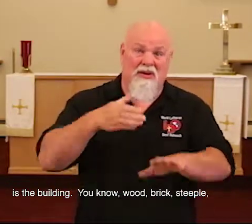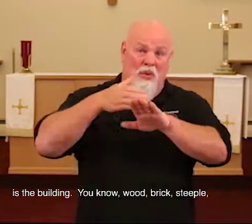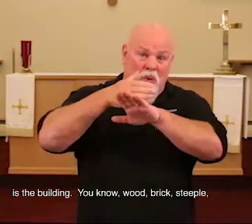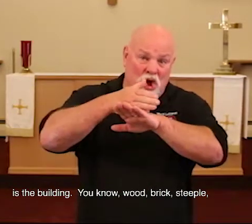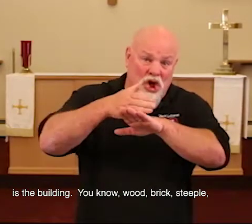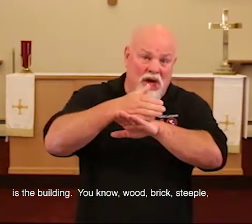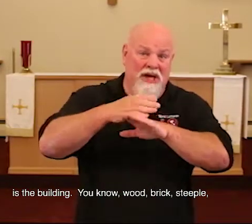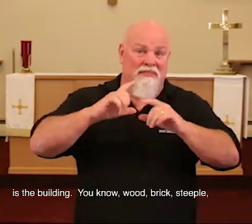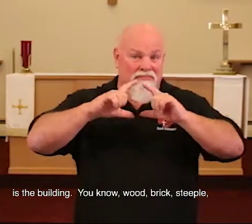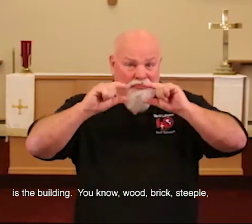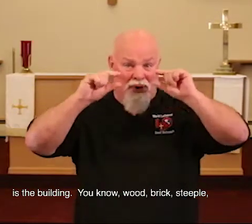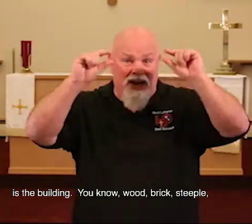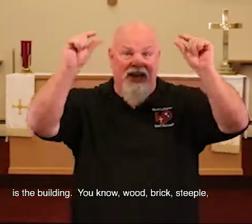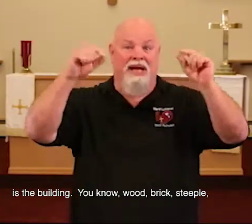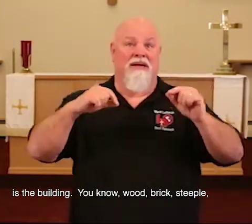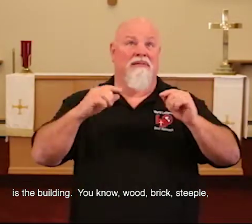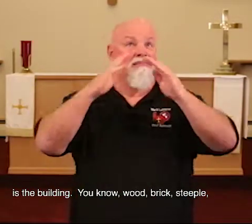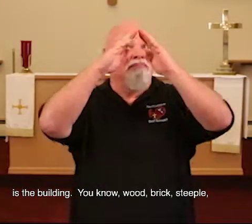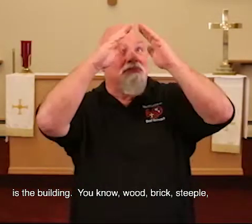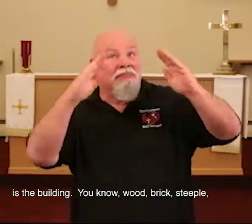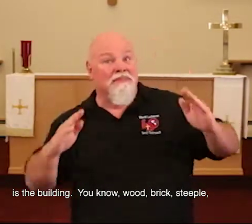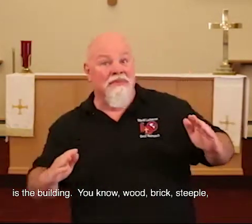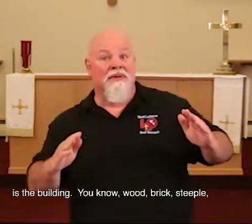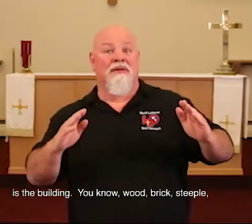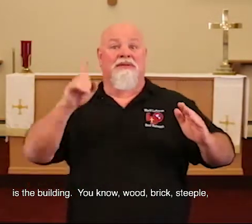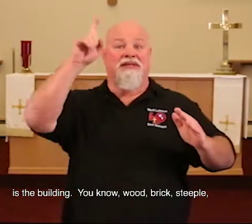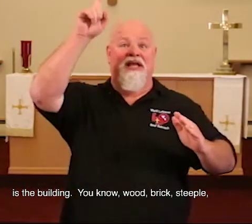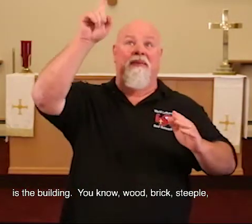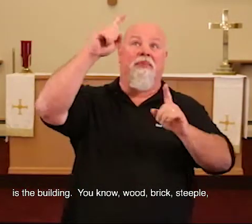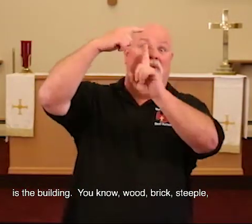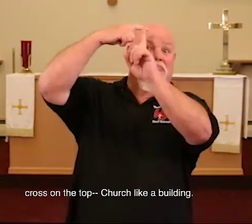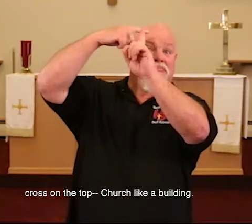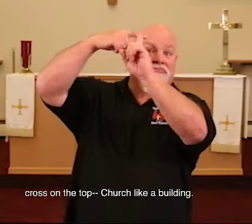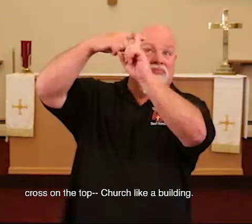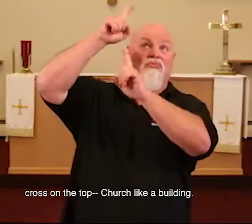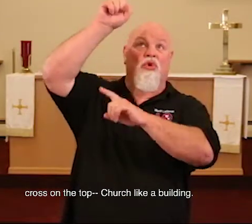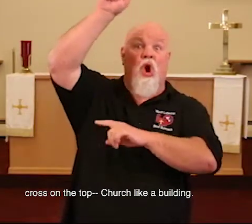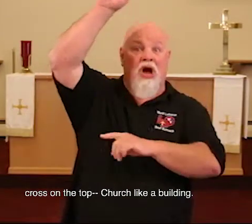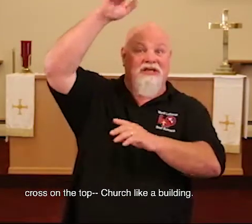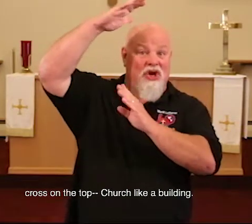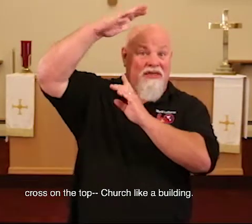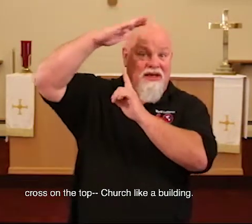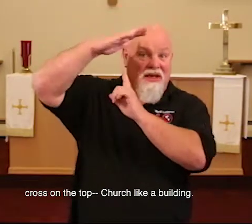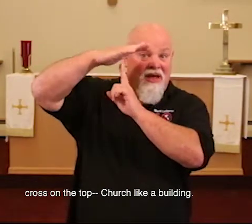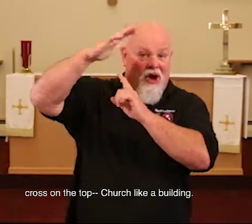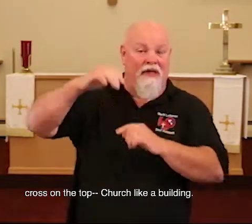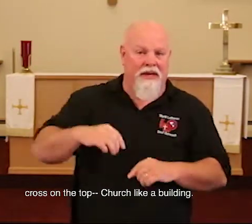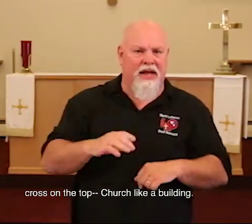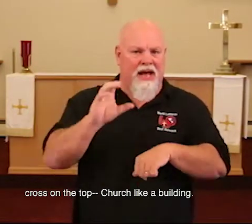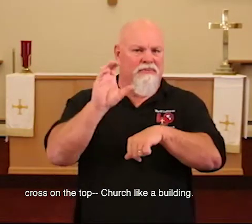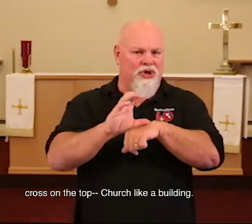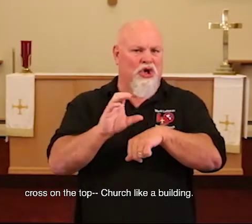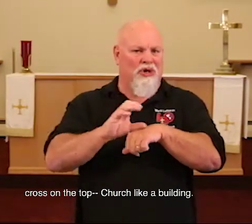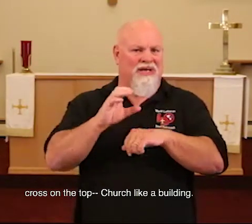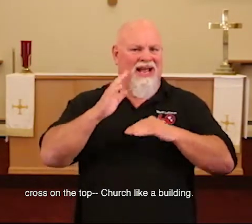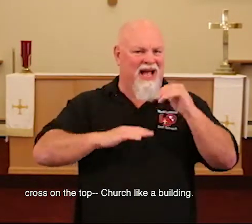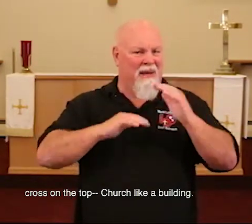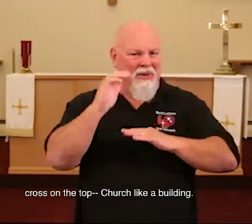Wood, brick, steeple, cross on the top, church like a